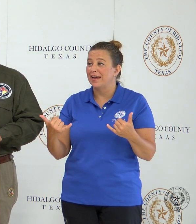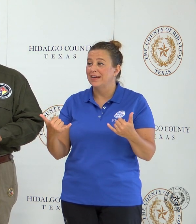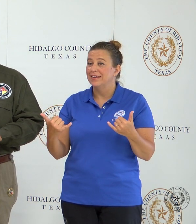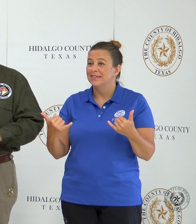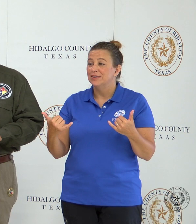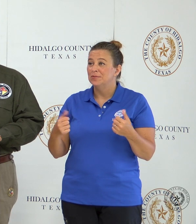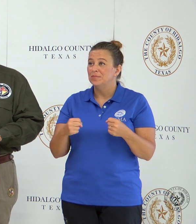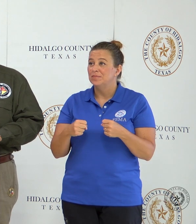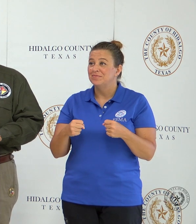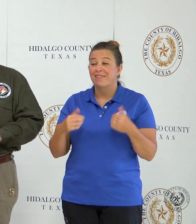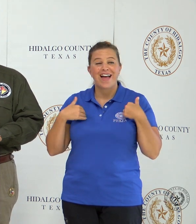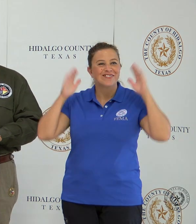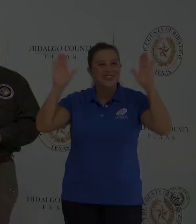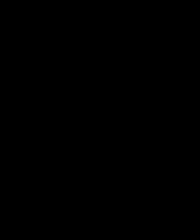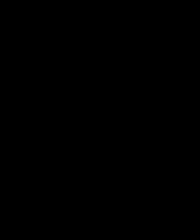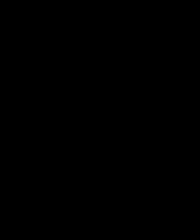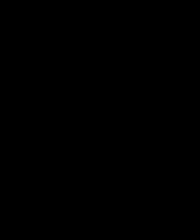and have a great day. you.